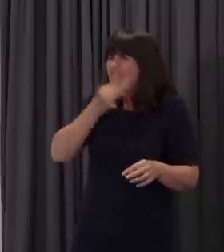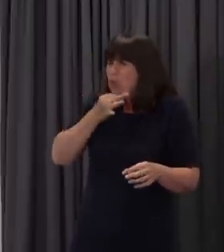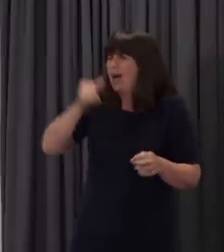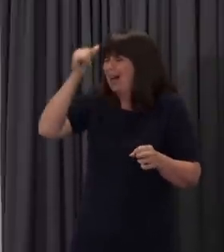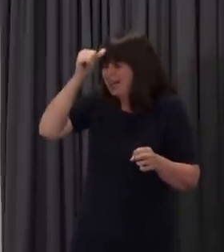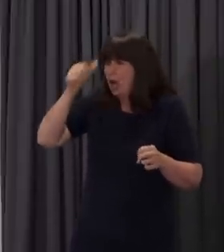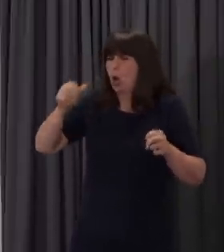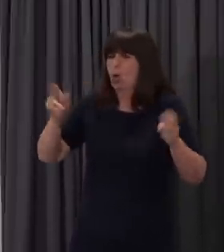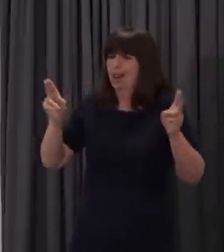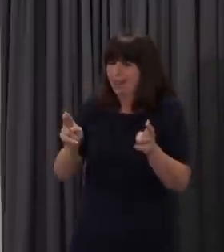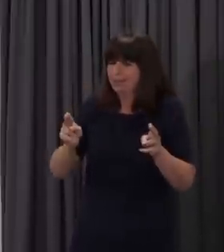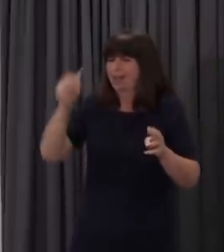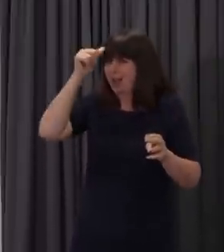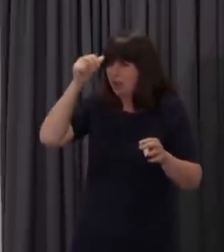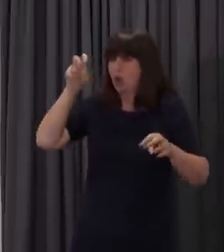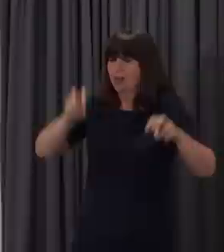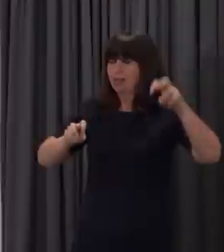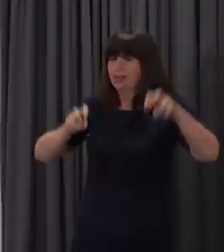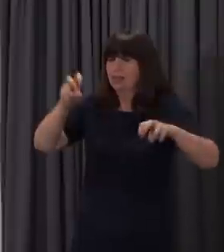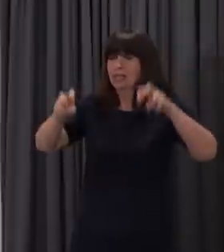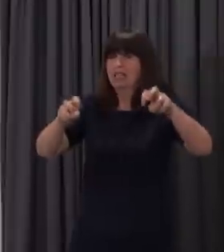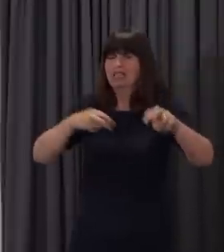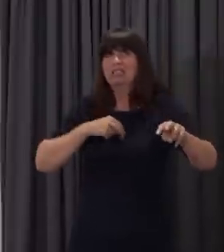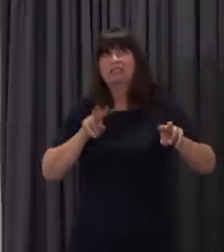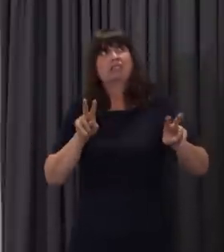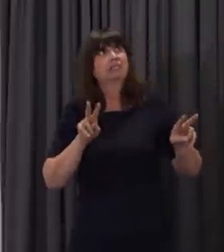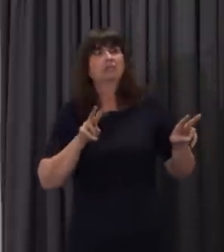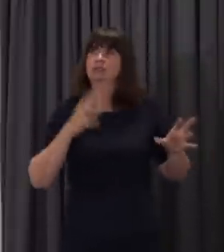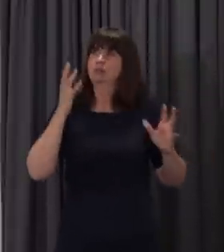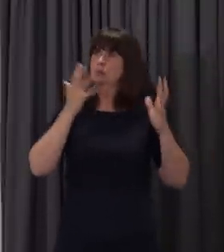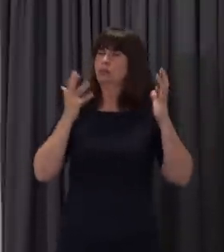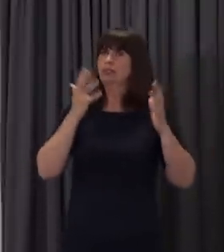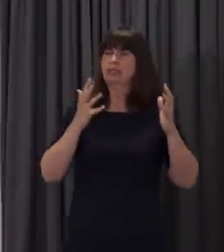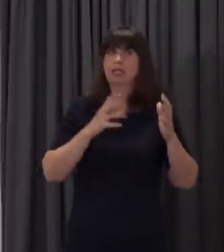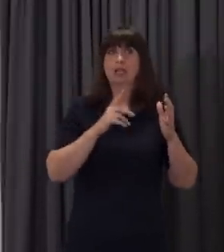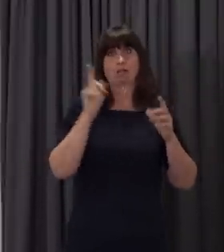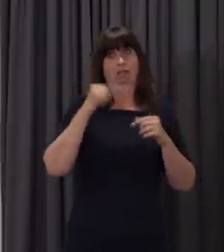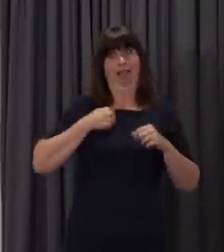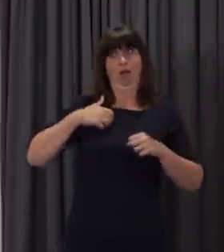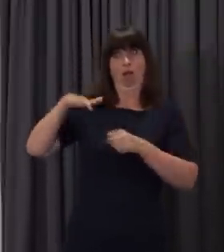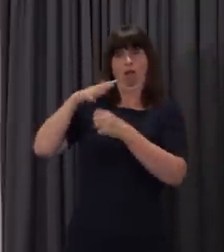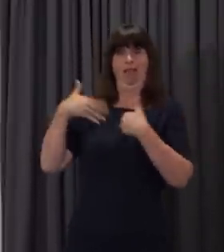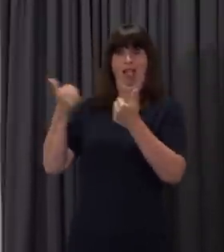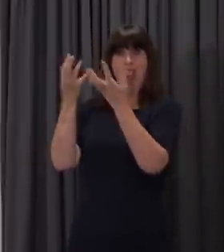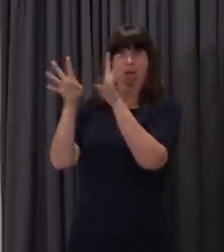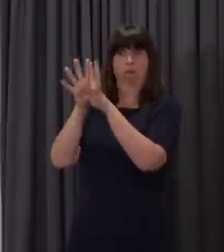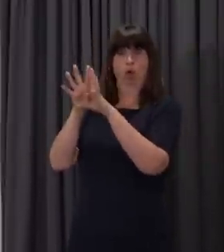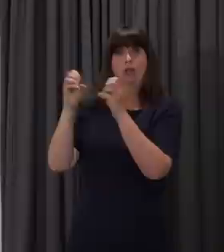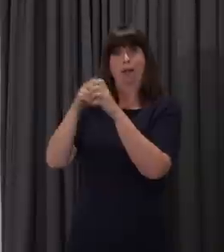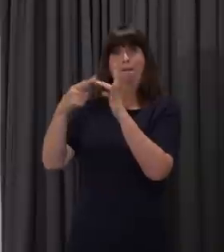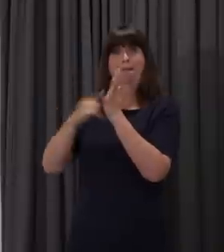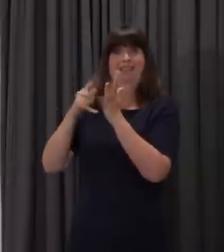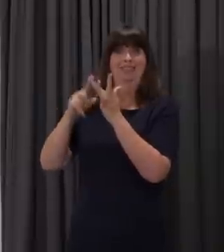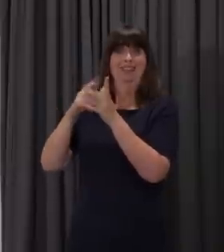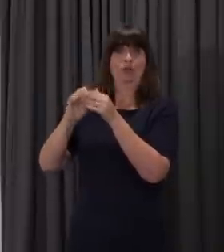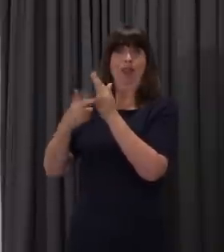They've seen restrictions east across Wales in various other ways. And despite our health board here, Betsy Cadwell is reporting one of the highest numbers